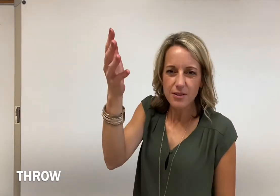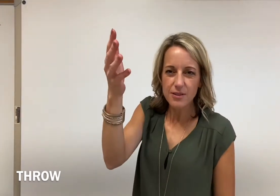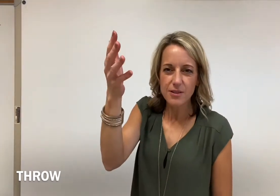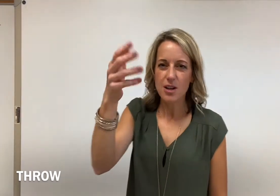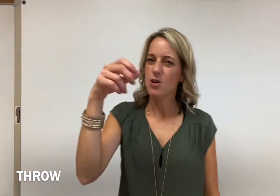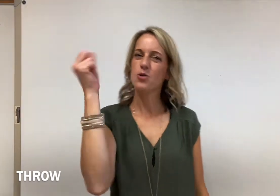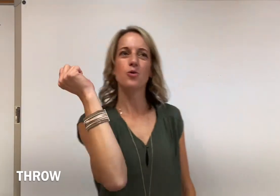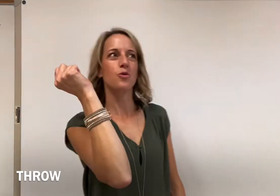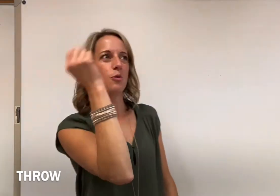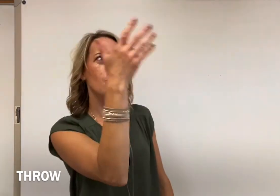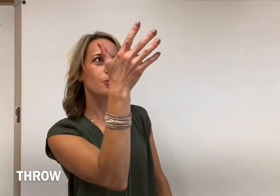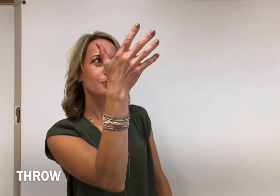To throw.